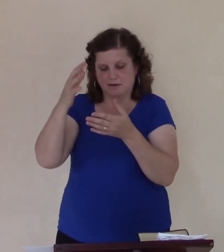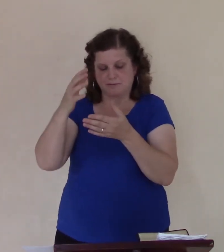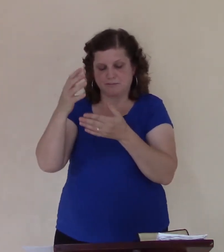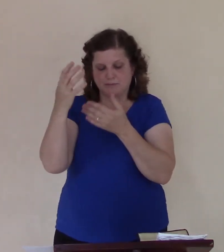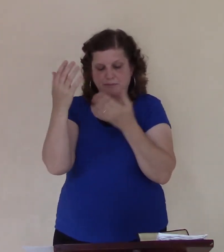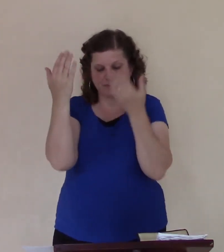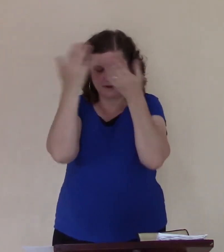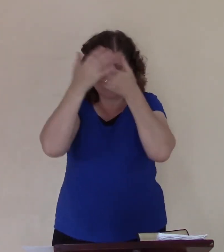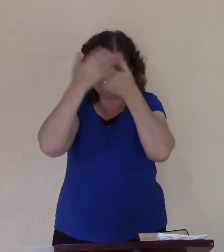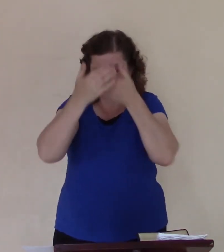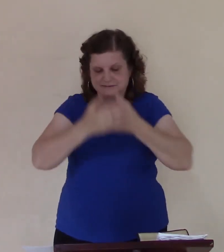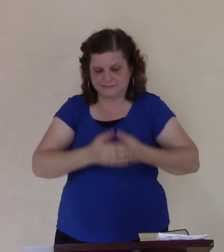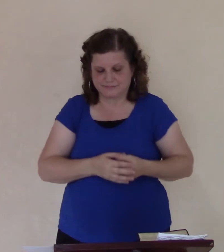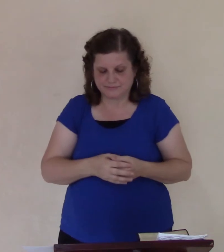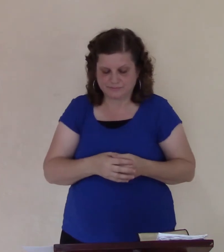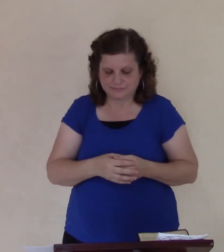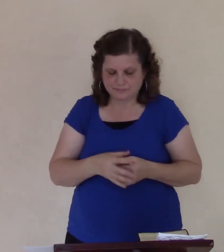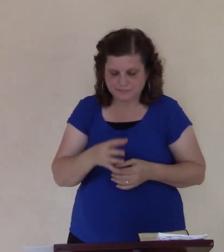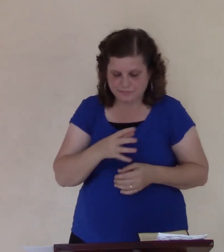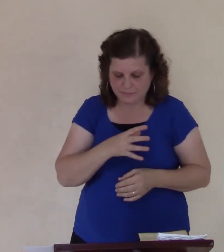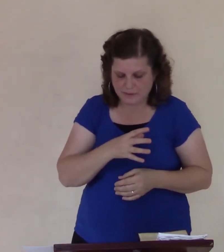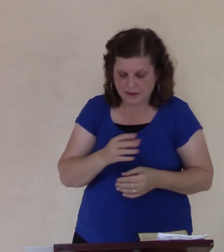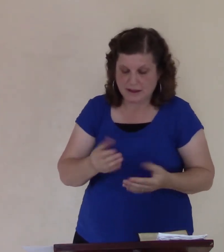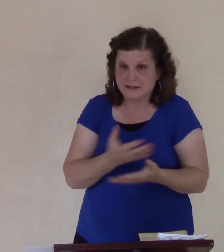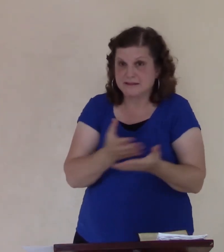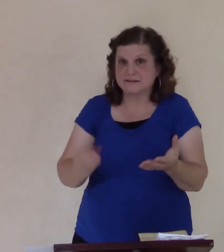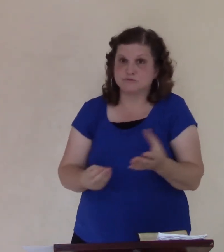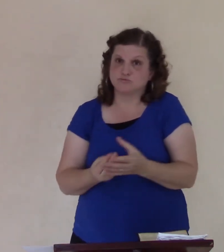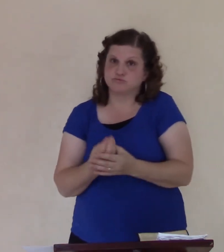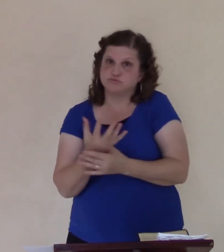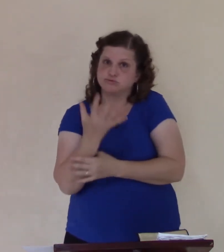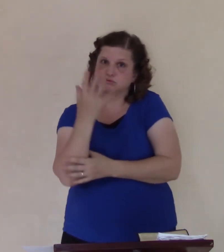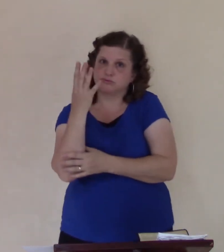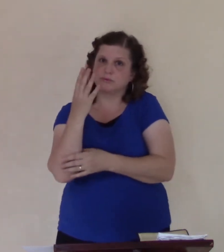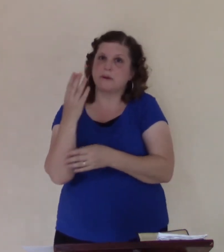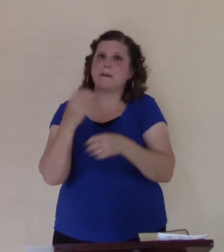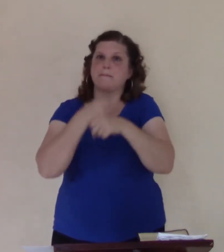of the poor. It's like this plant that grew up, and it was providing shade from the east.